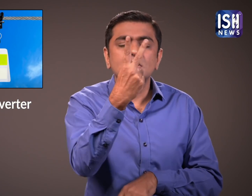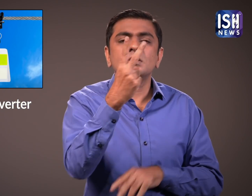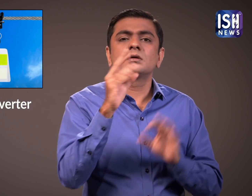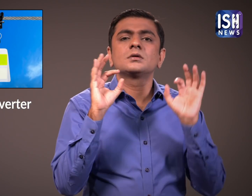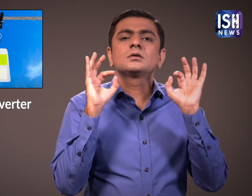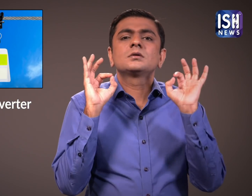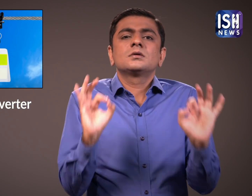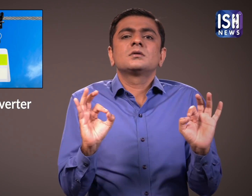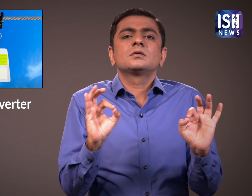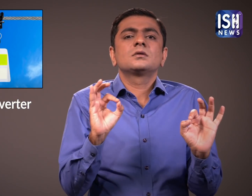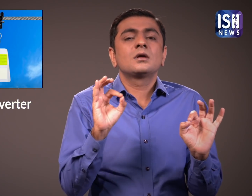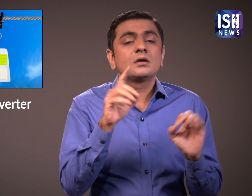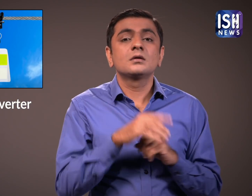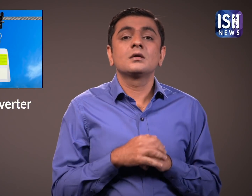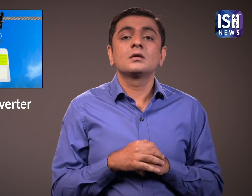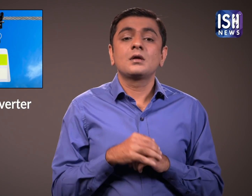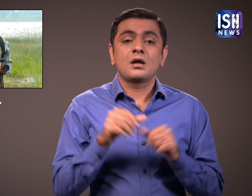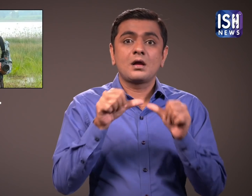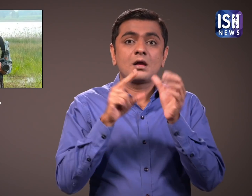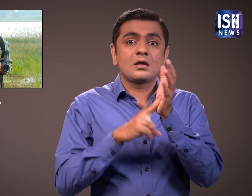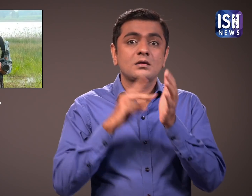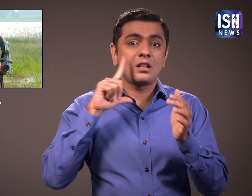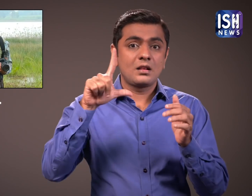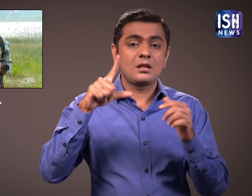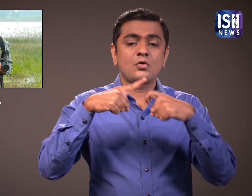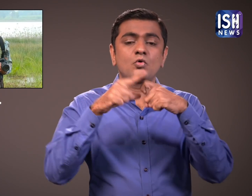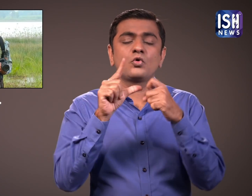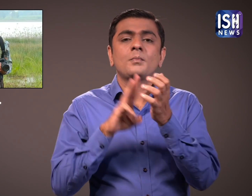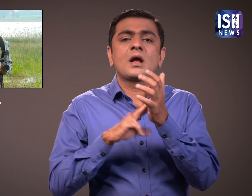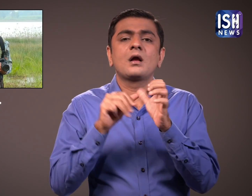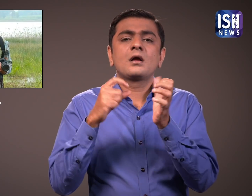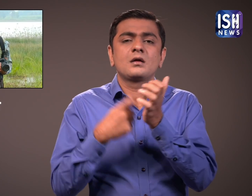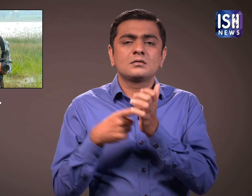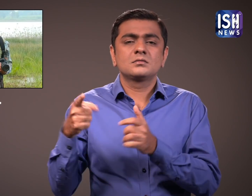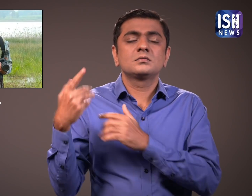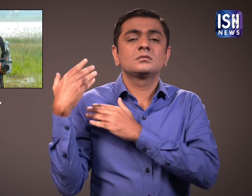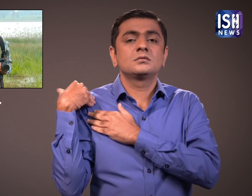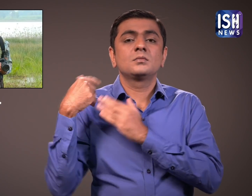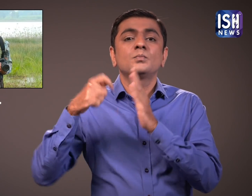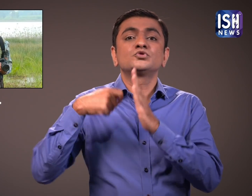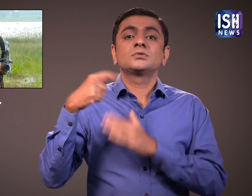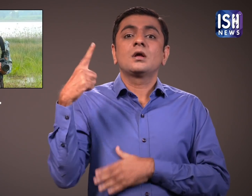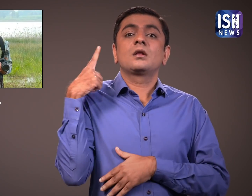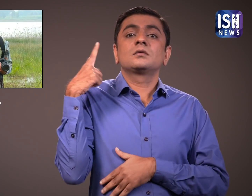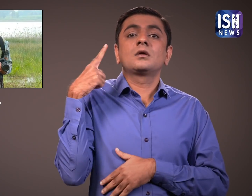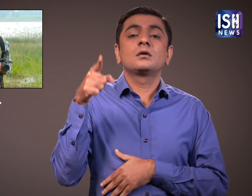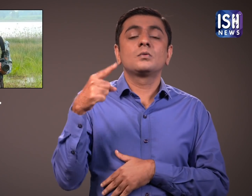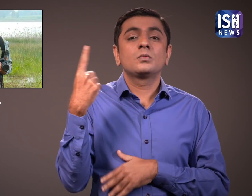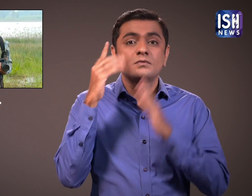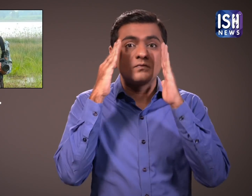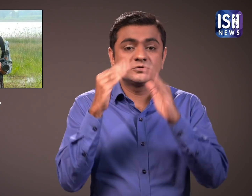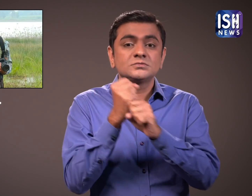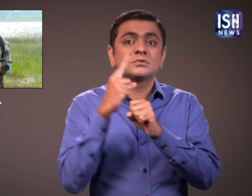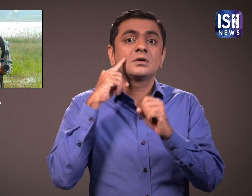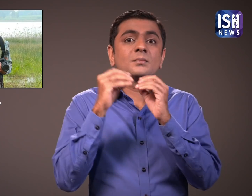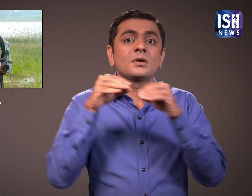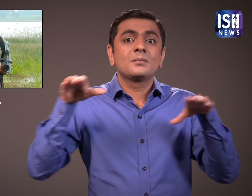These shine and can be seen clearly in the dark, Anil Kumar, team leader of the GIB project said.